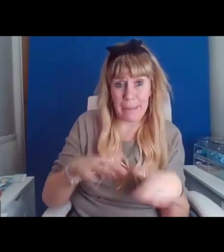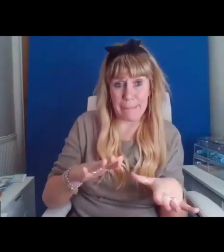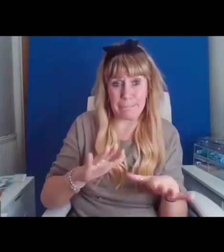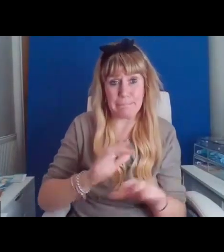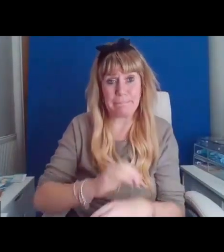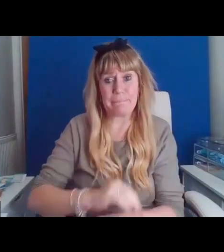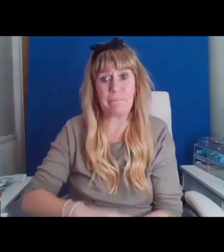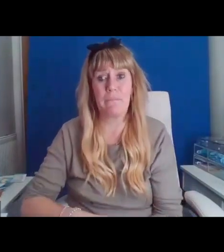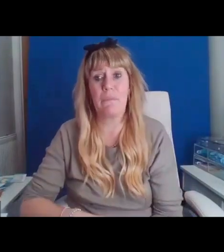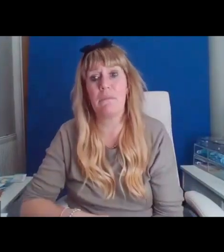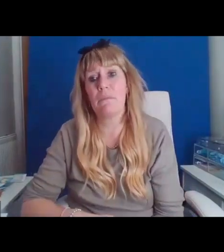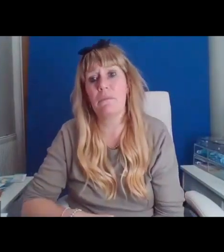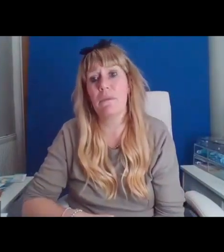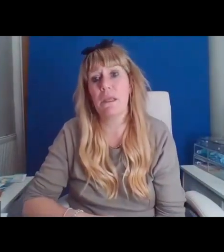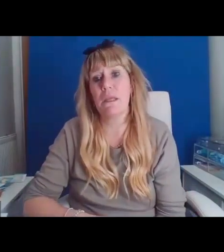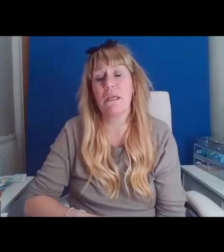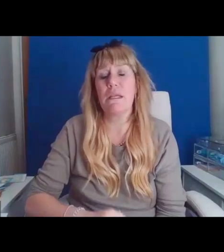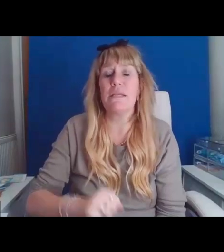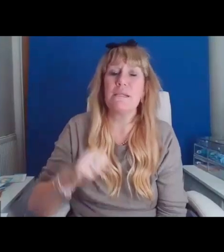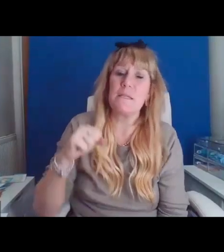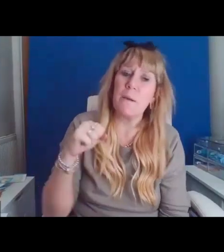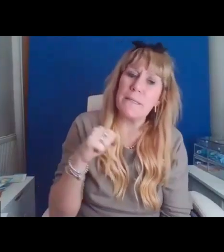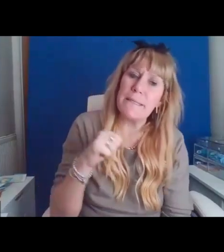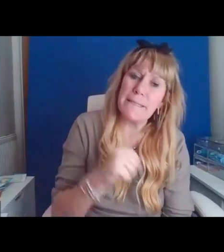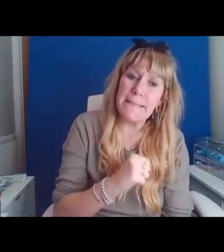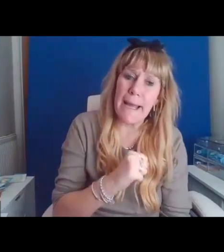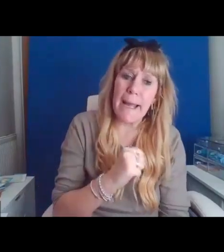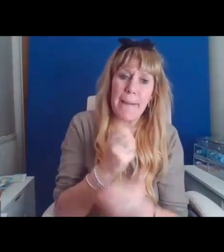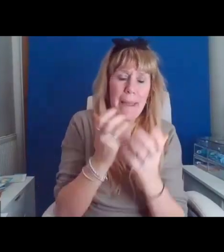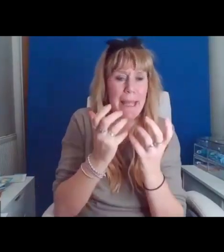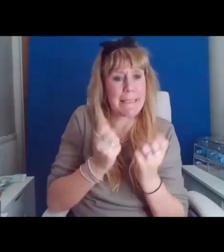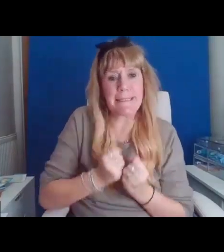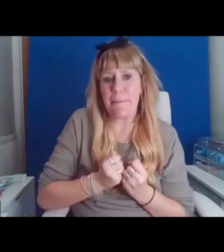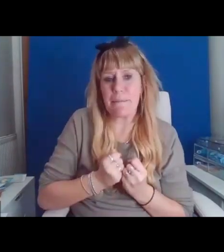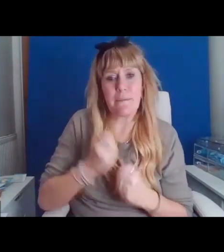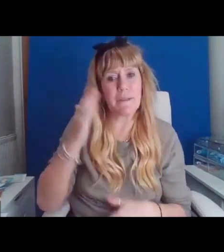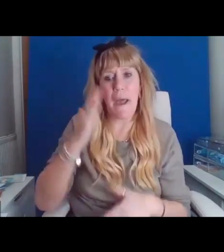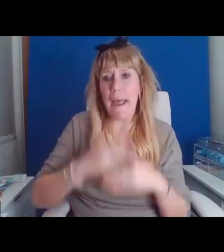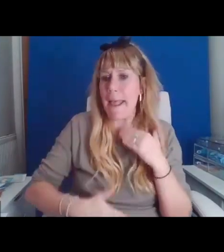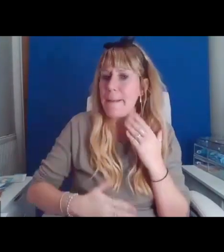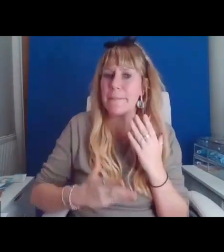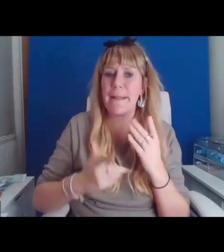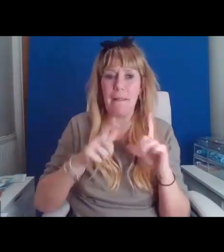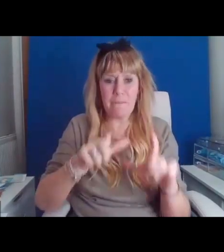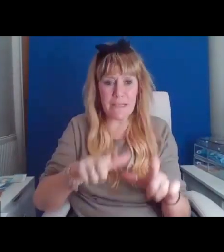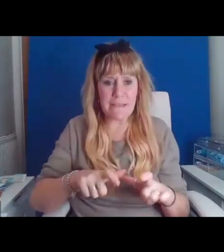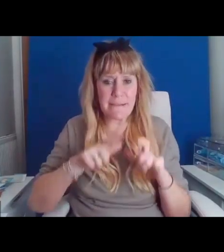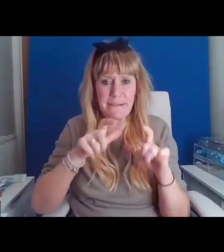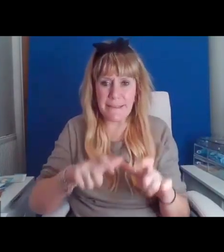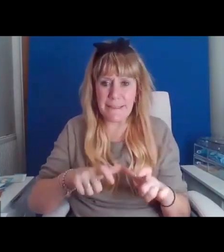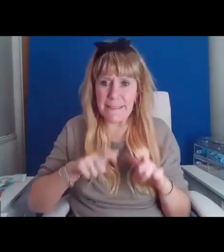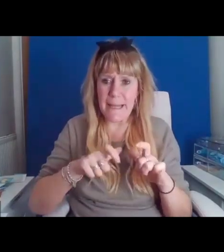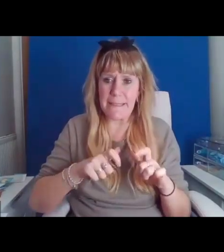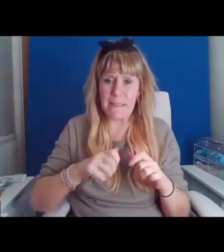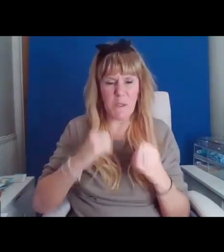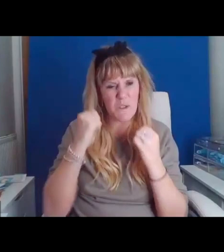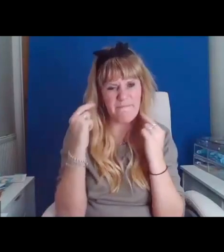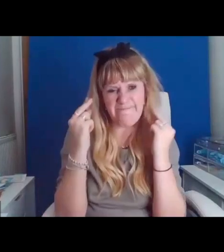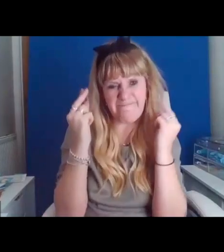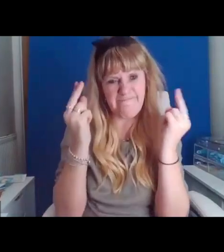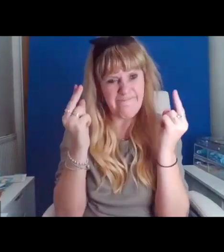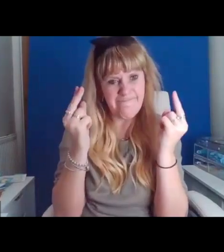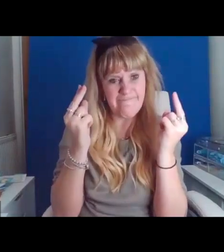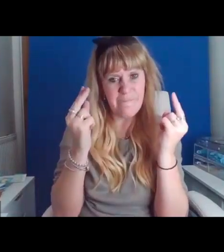So, damn acceptance, I am never settled. Too determined. A boxing match where I fight